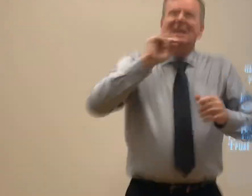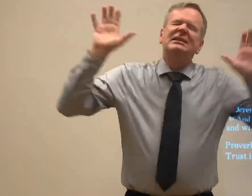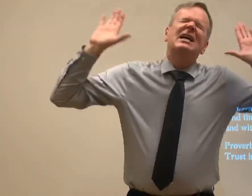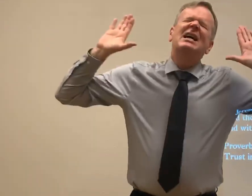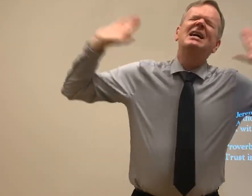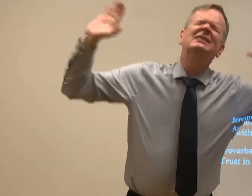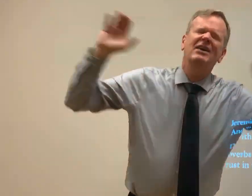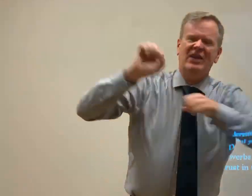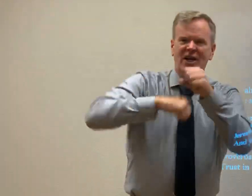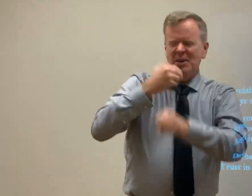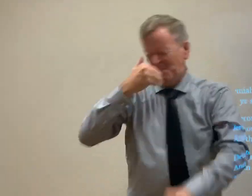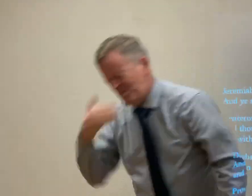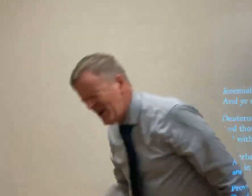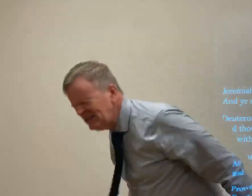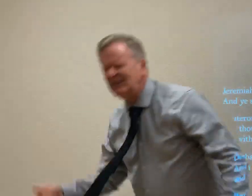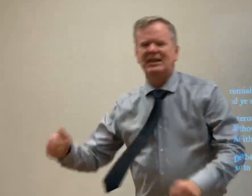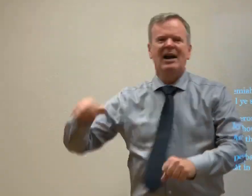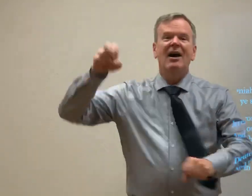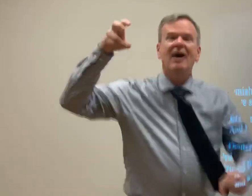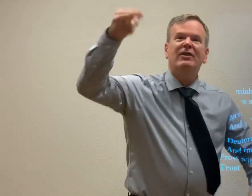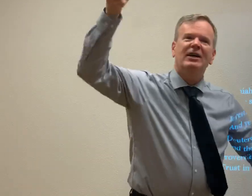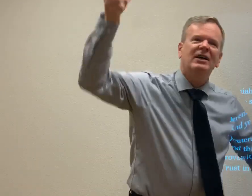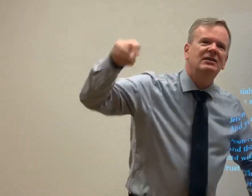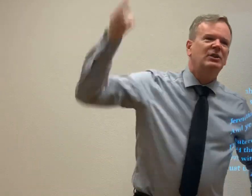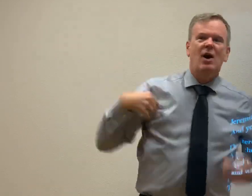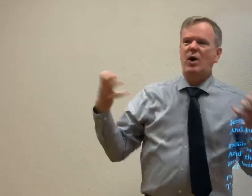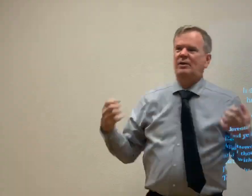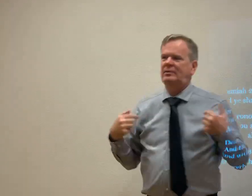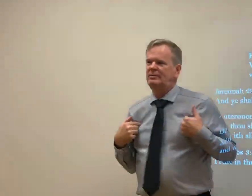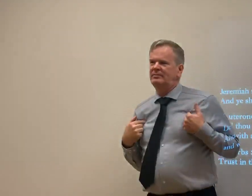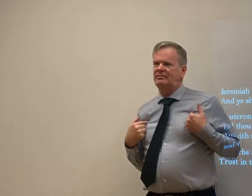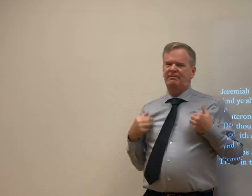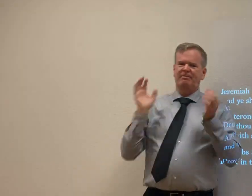it. I want 2020 to be an excellent year. I want it to be the best year in history.